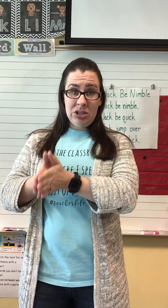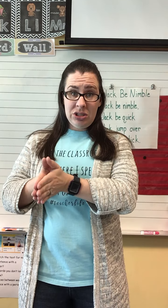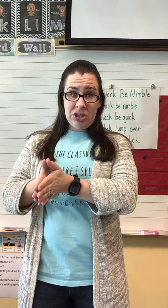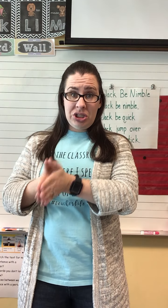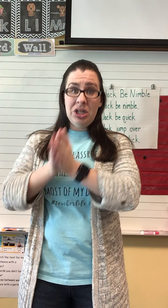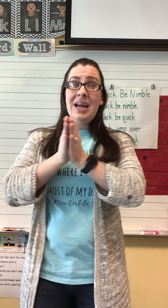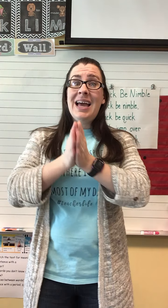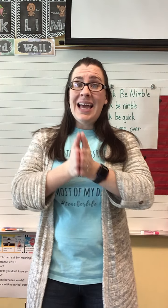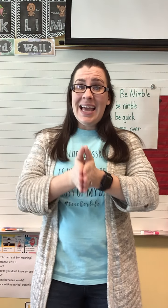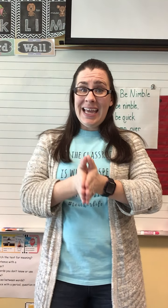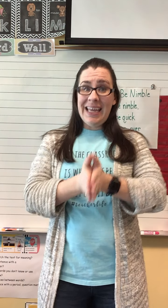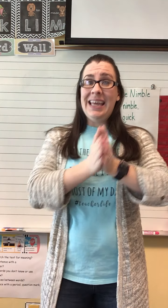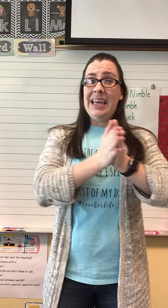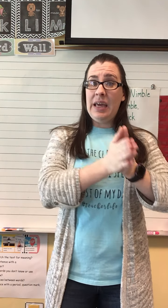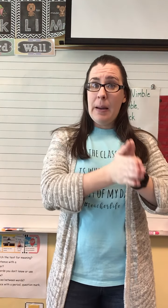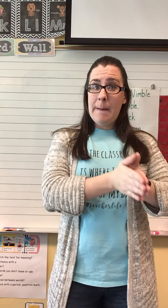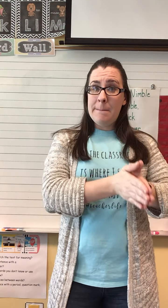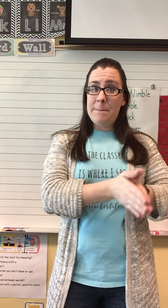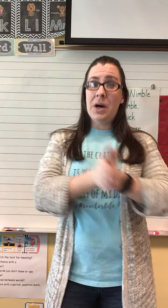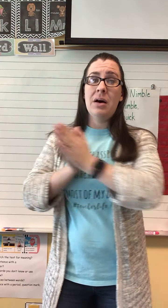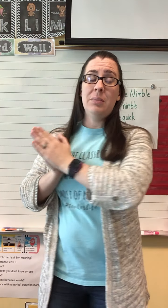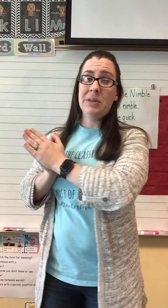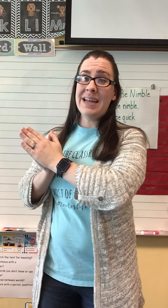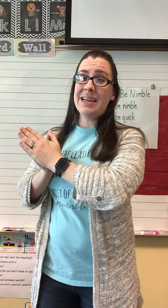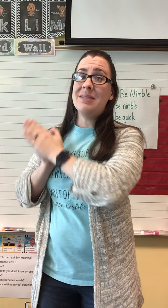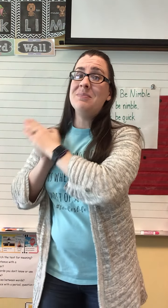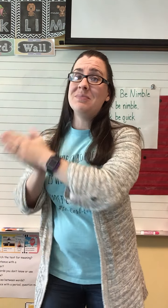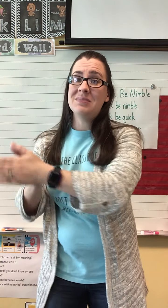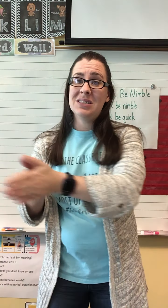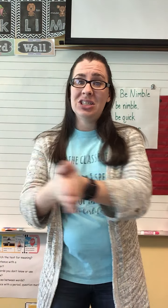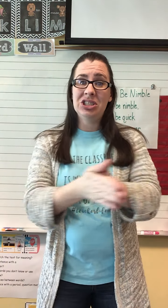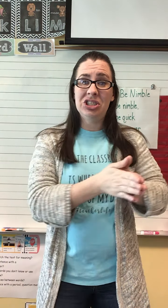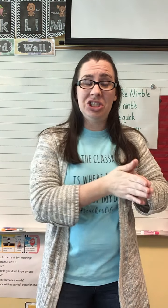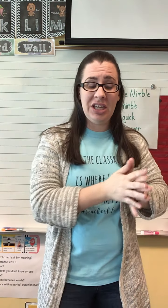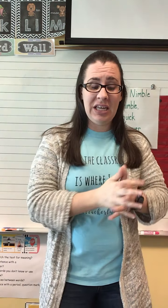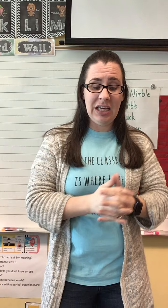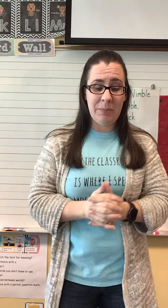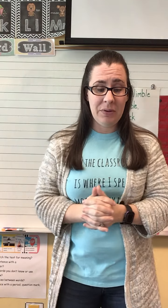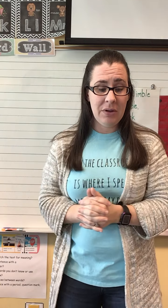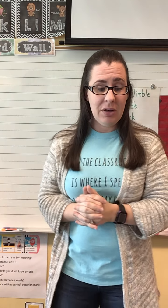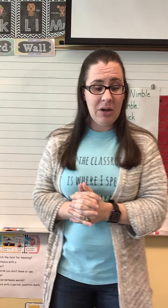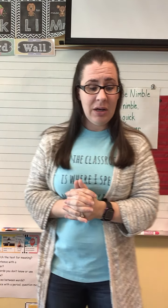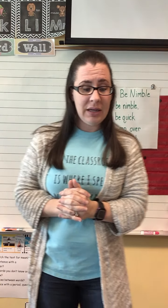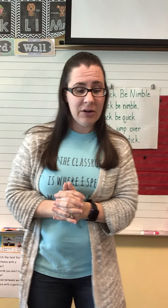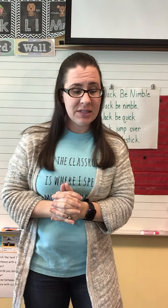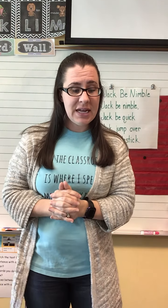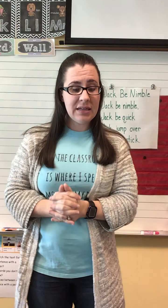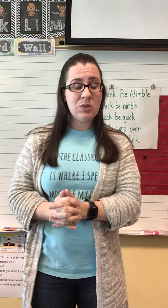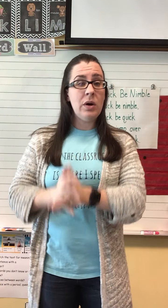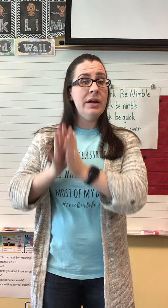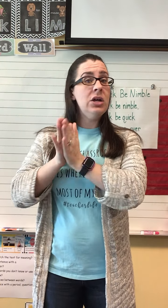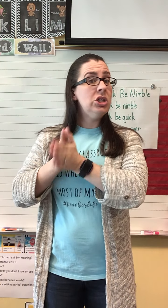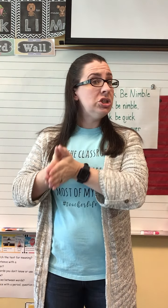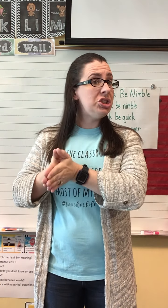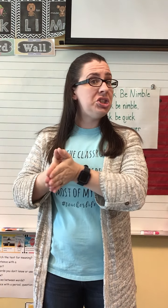Ch. E. P. Blend it. Cheap. Here's the next one. Sh.